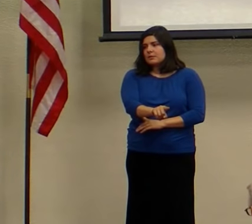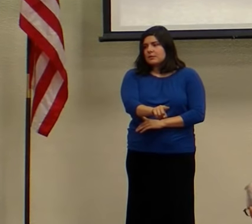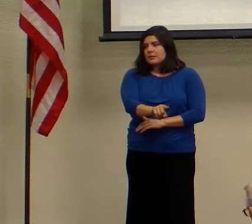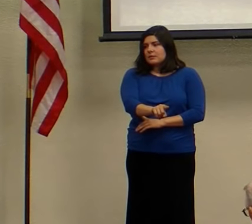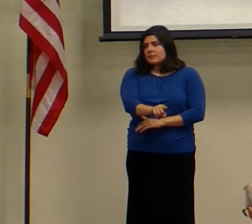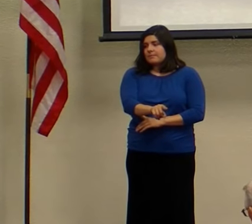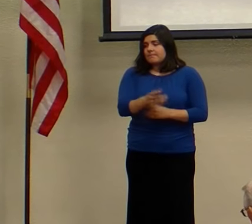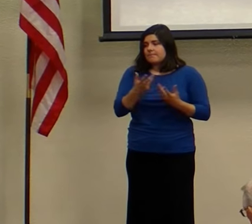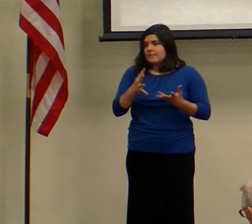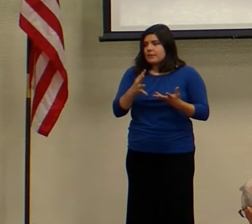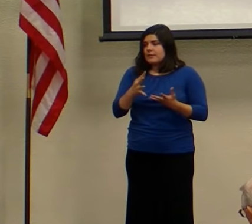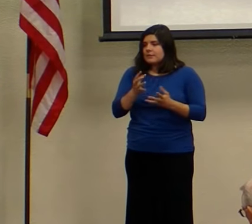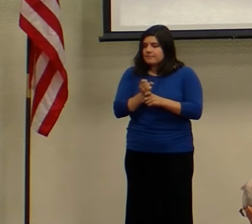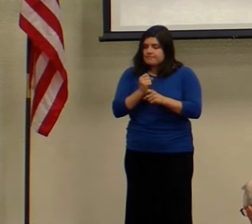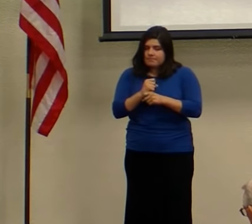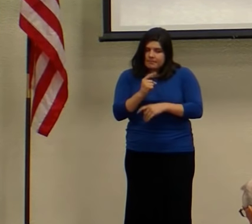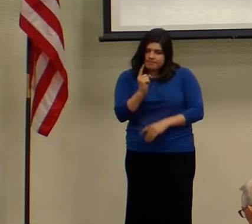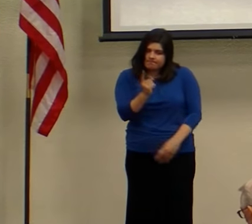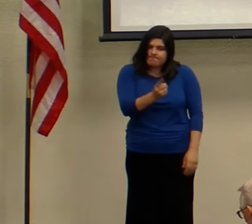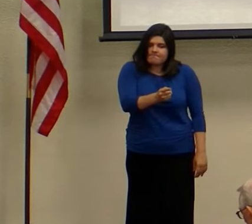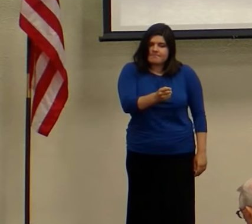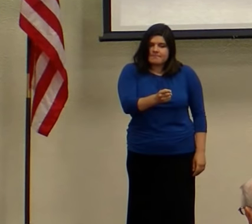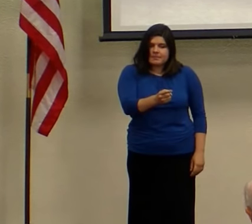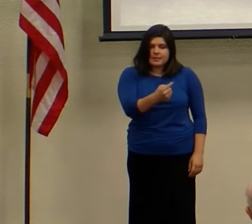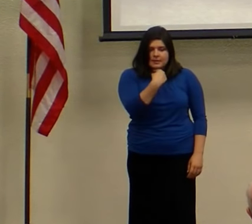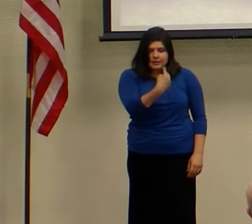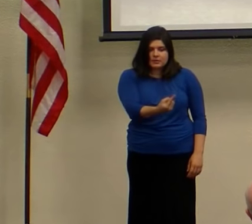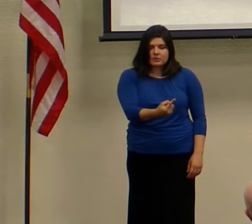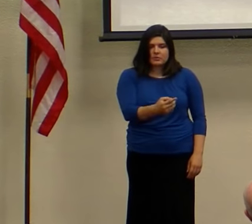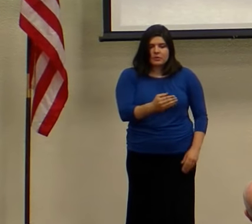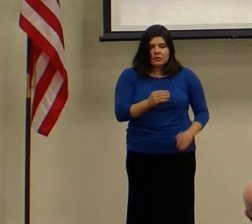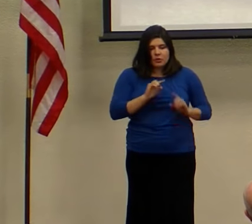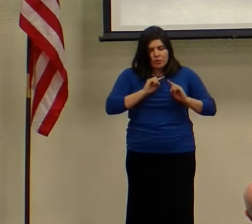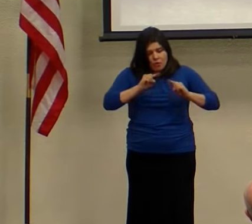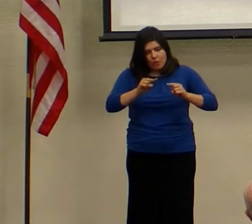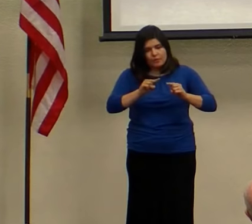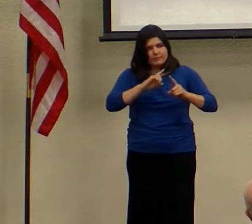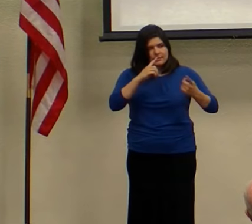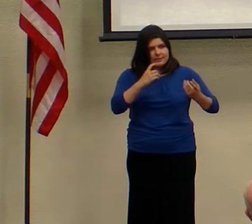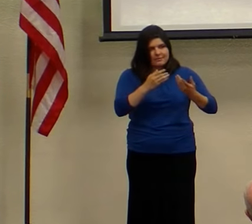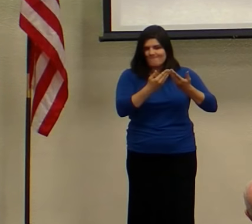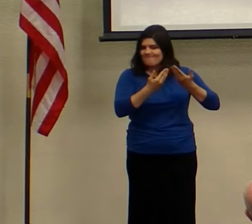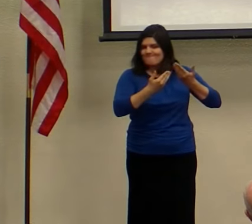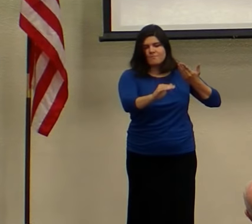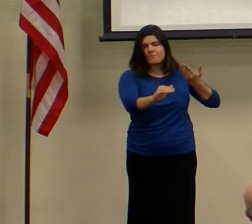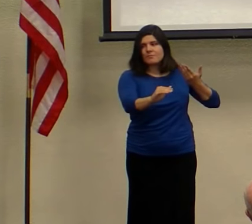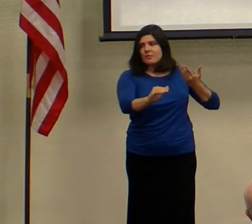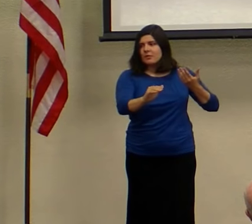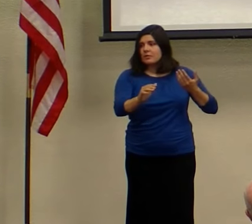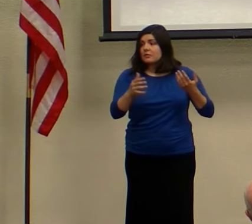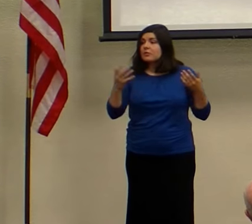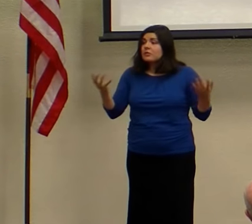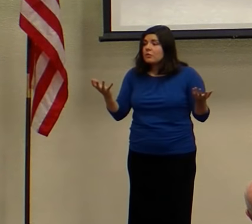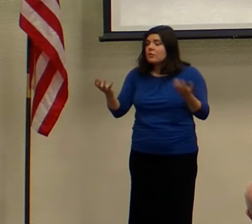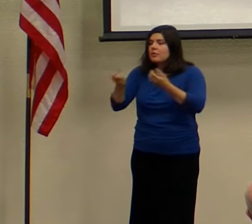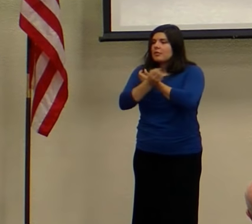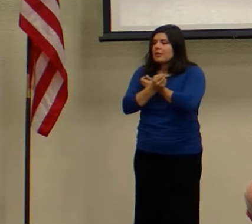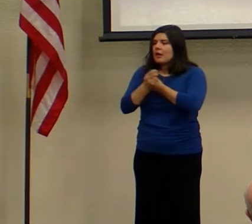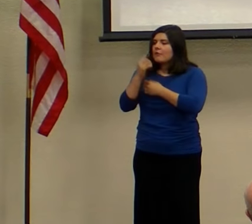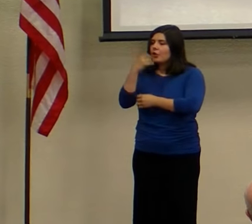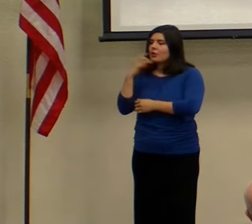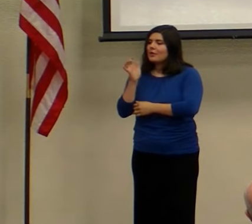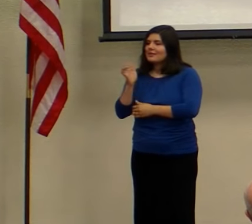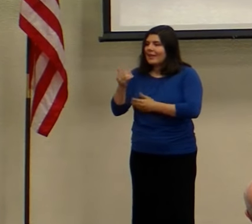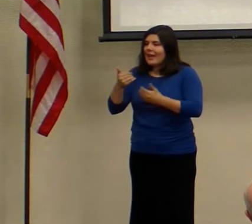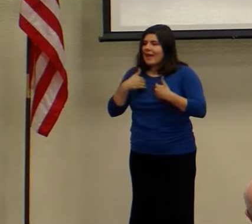And then he made the correction where he says, go and sin no more. You see, love also looks like giving that correction,